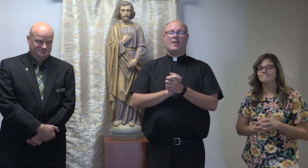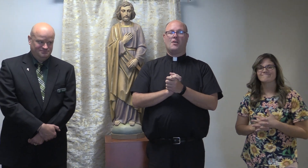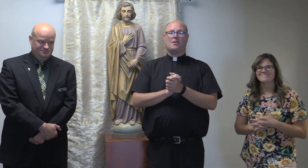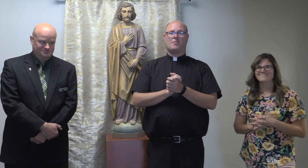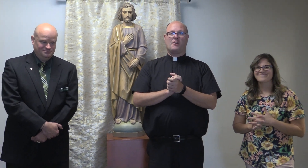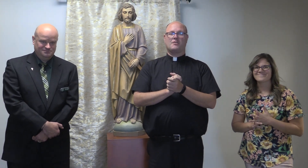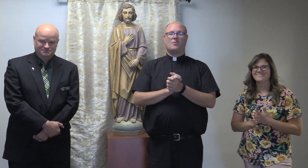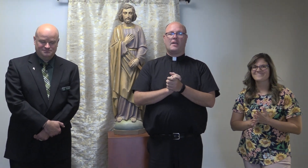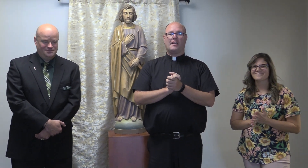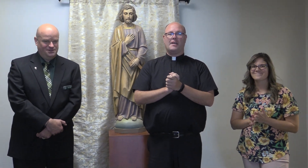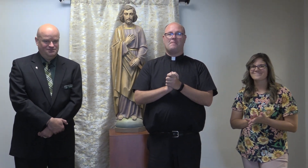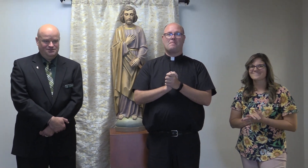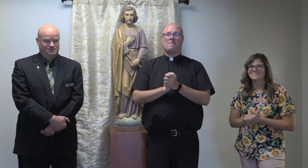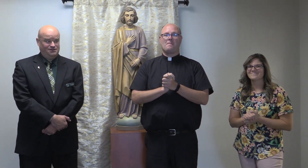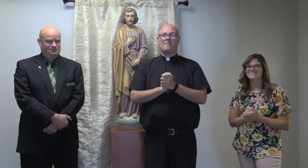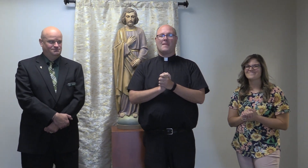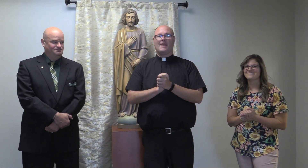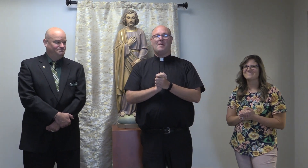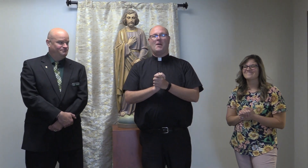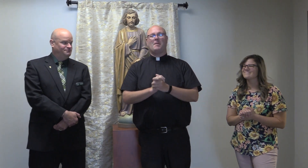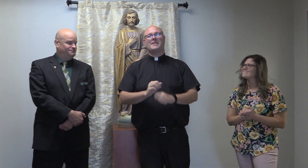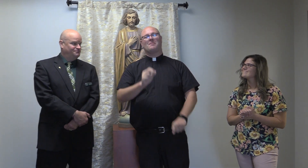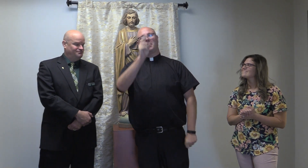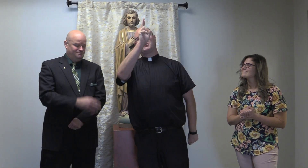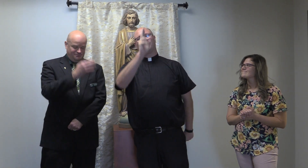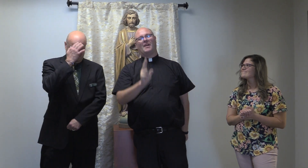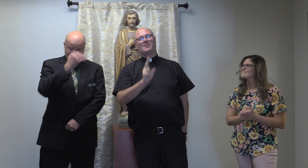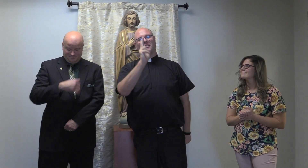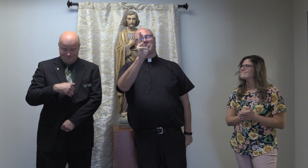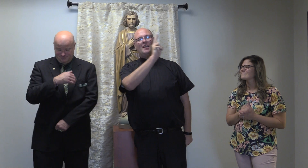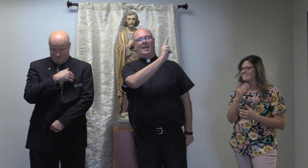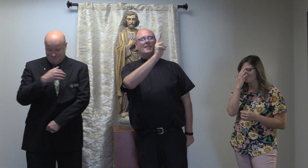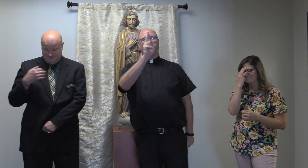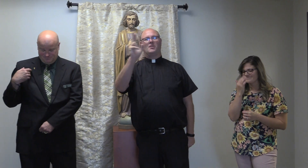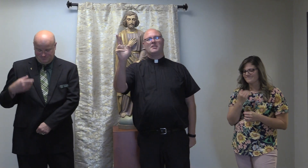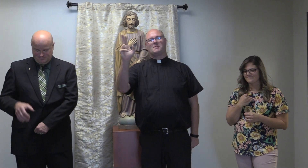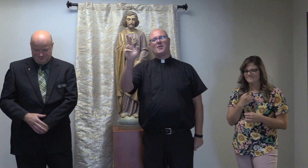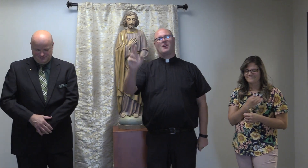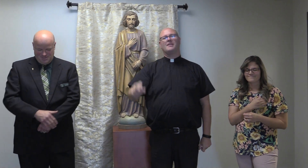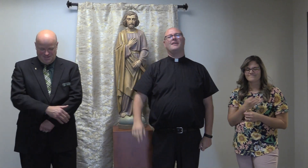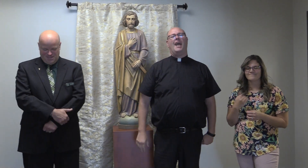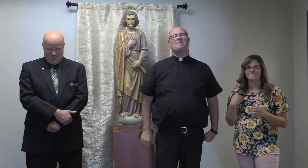we need all the prayers that we can get. And may Almighty God bless you, the Father, the Son, and the Holy Spirit. Amen.